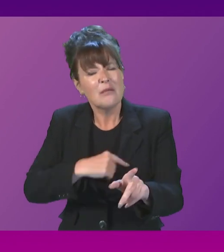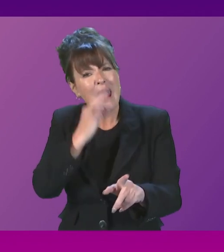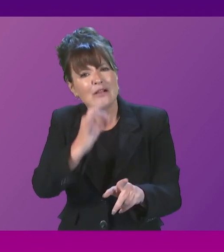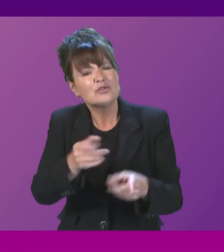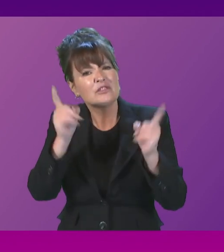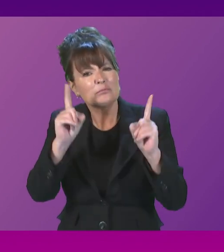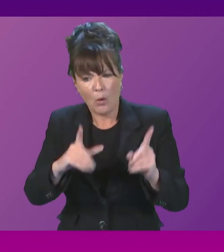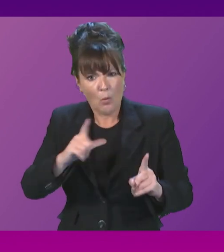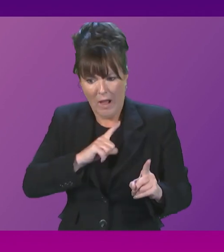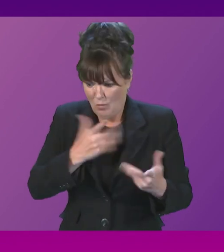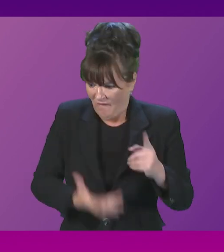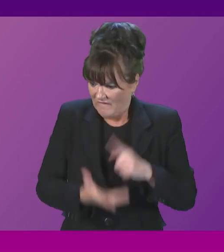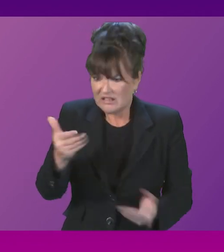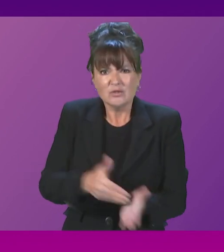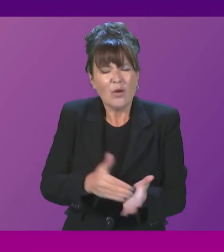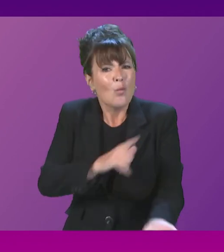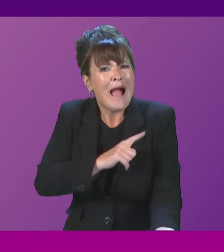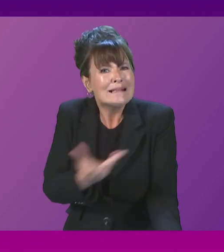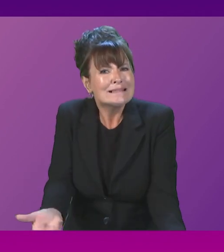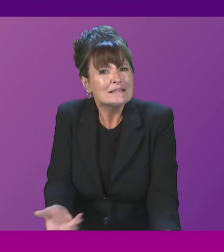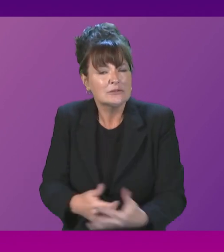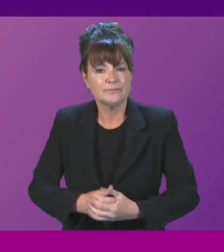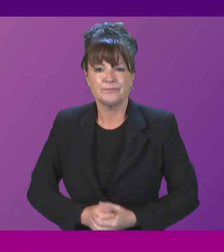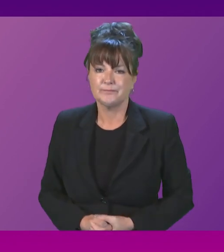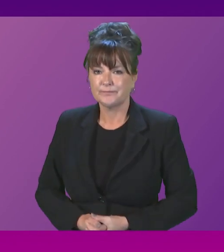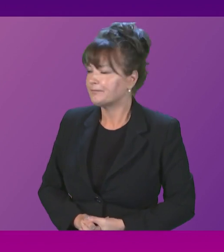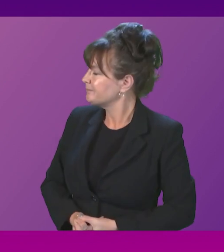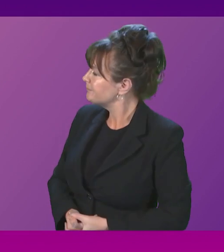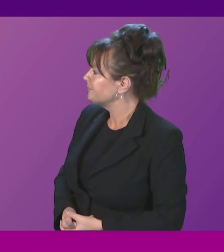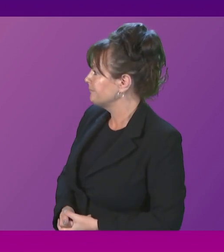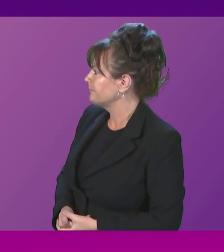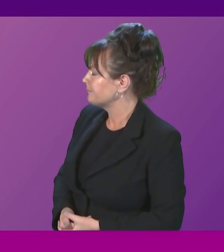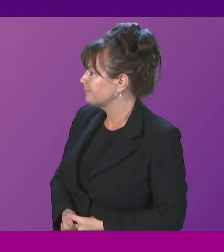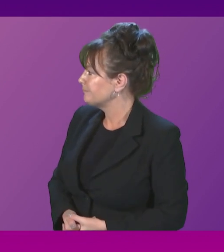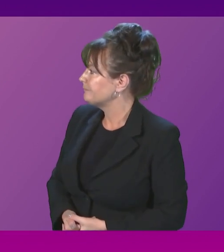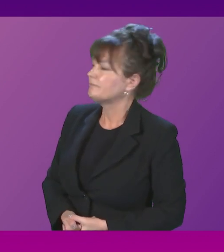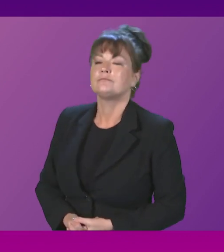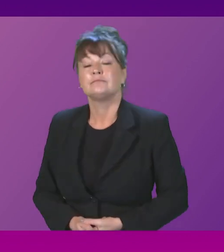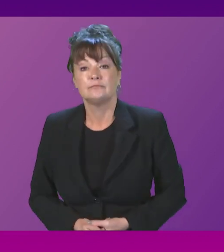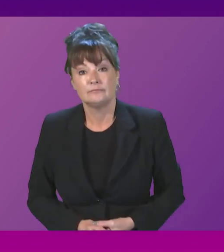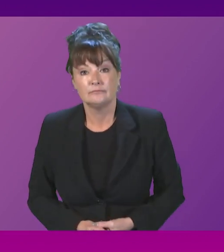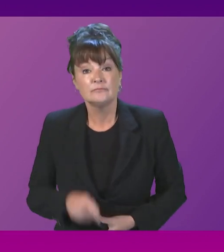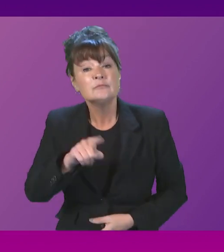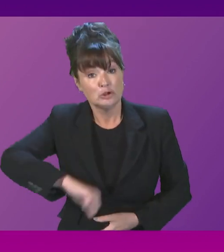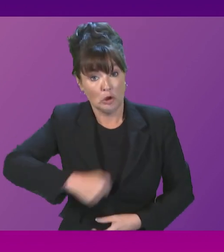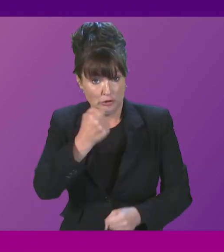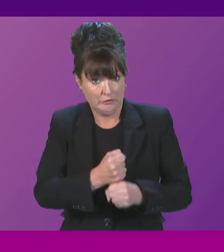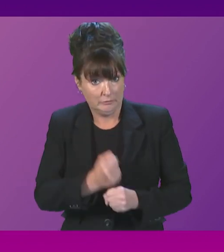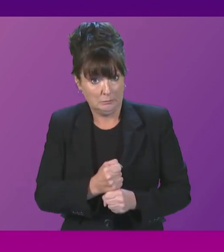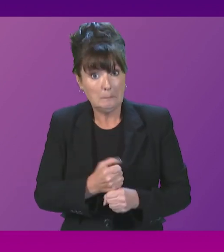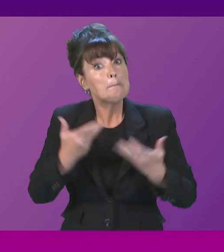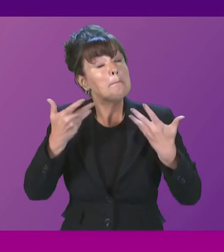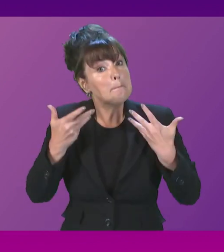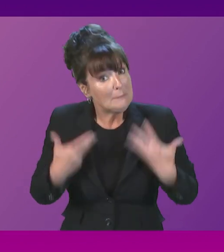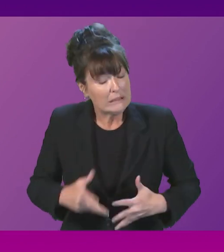come to light until now? First Minister, the Scottish Government has and will continue to fully